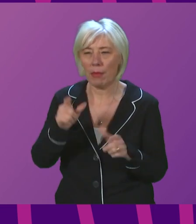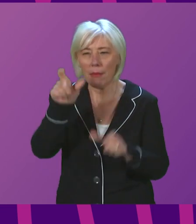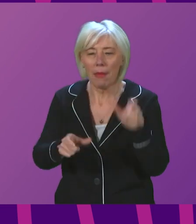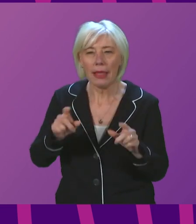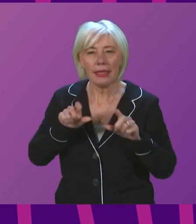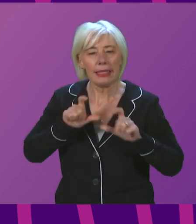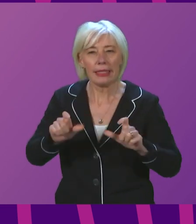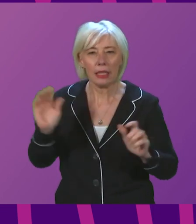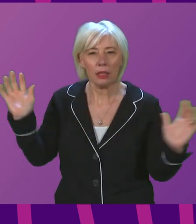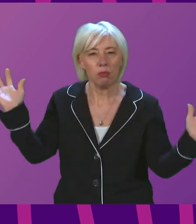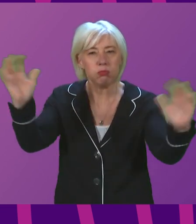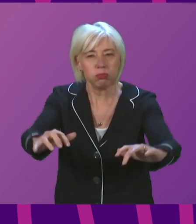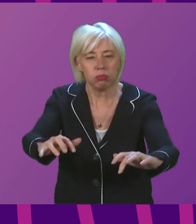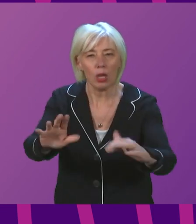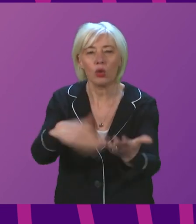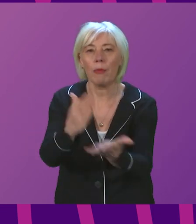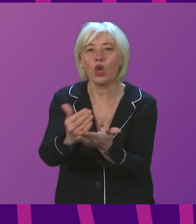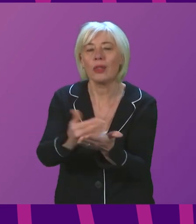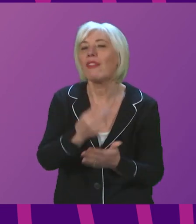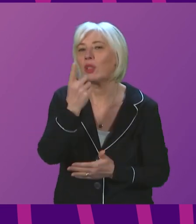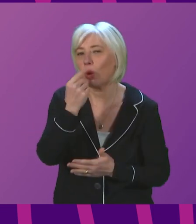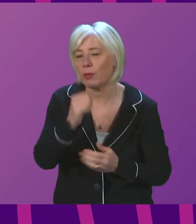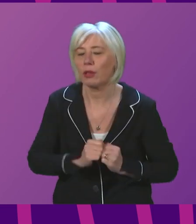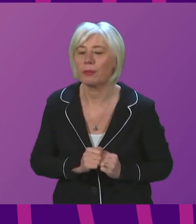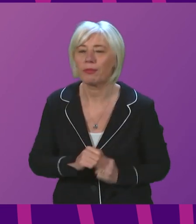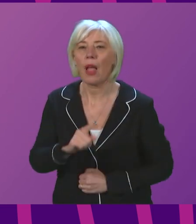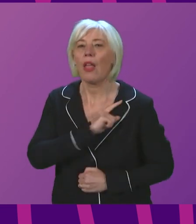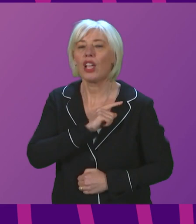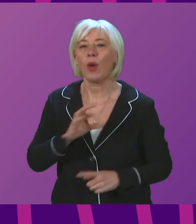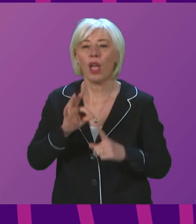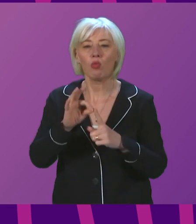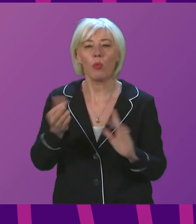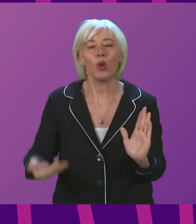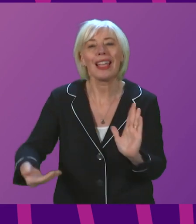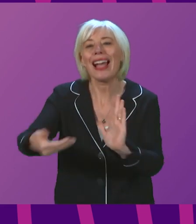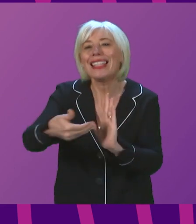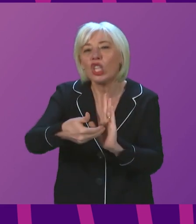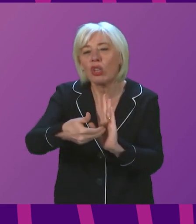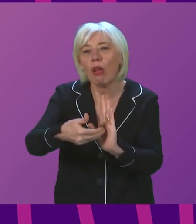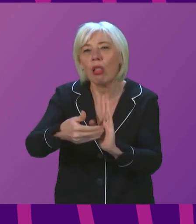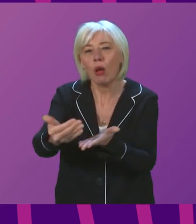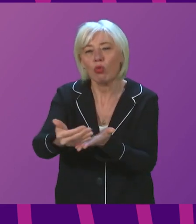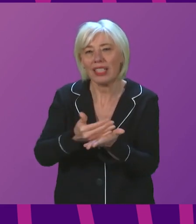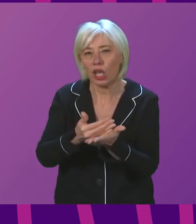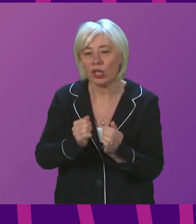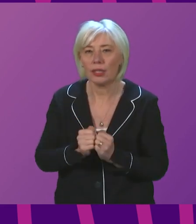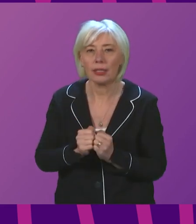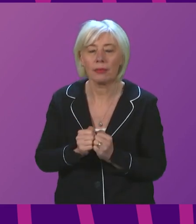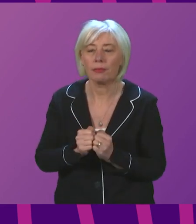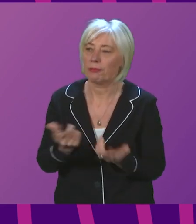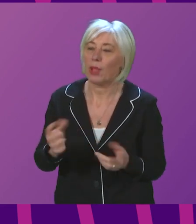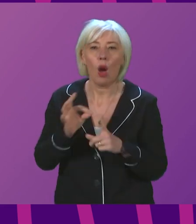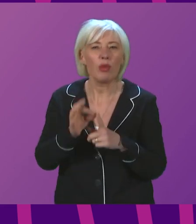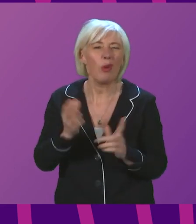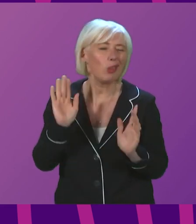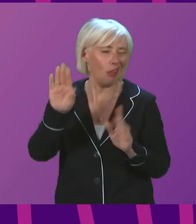still gather as safe as possible. And that is why we are proposing some additional protections. None of these are being proposed